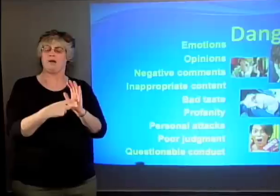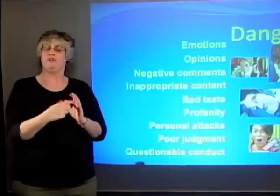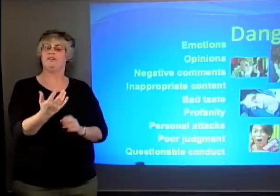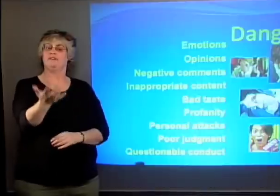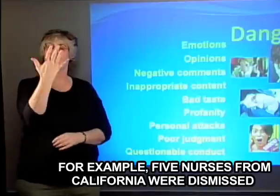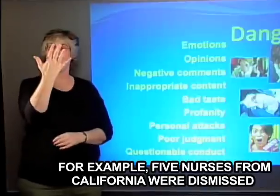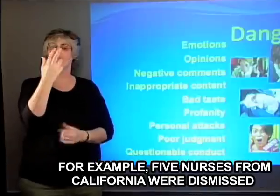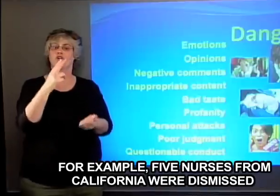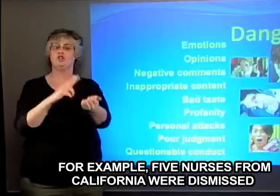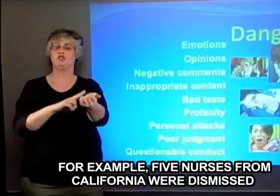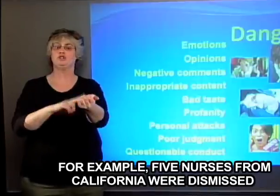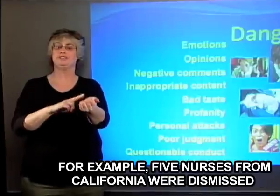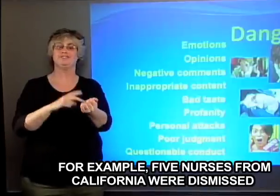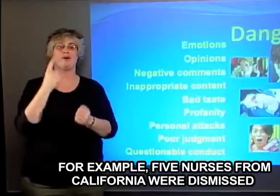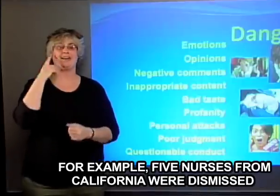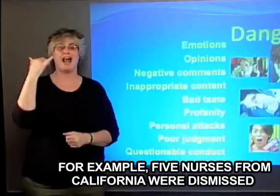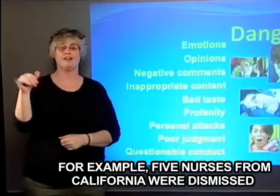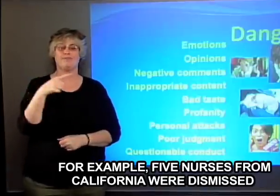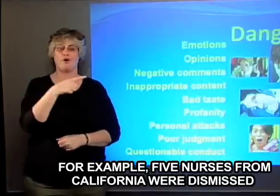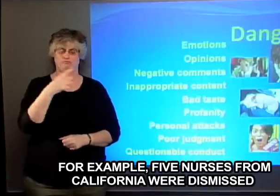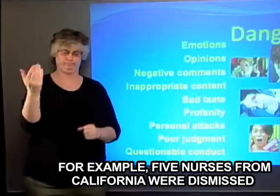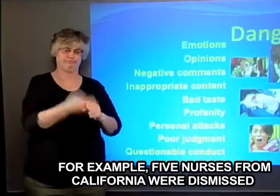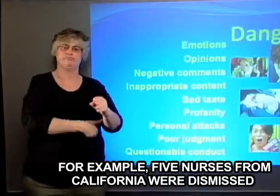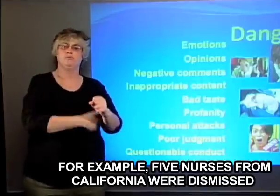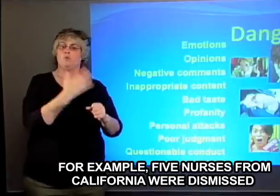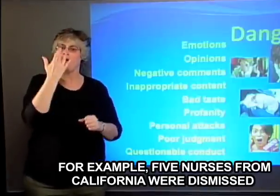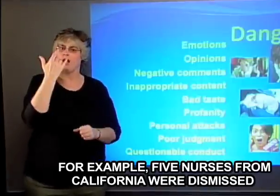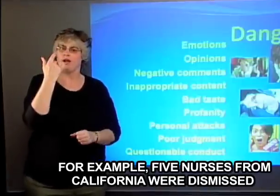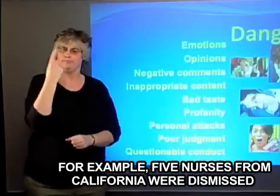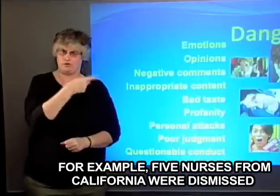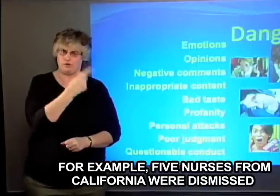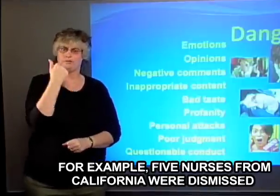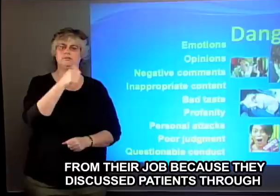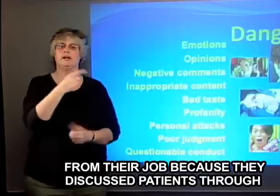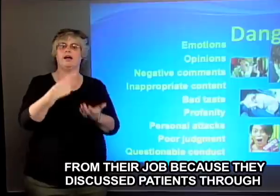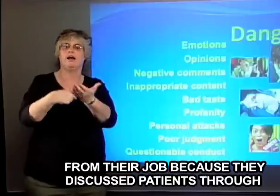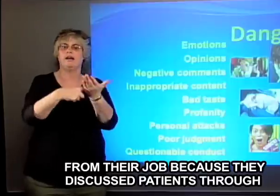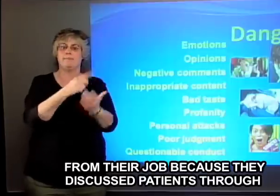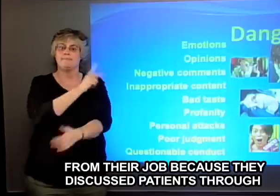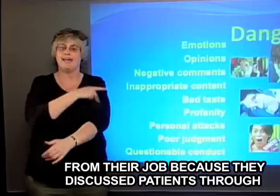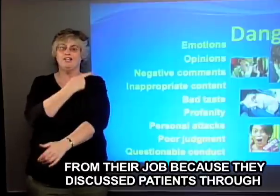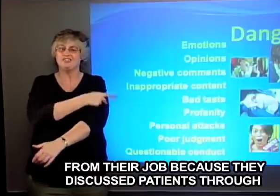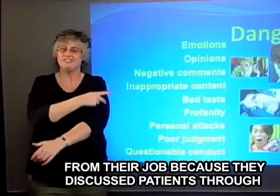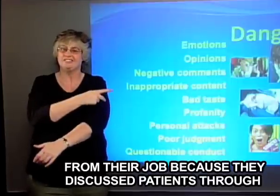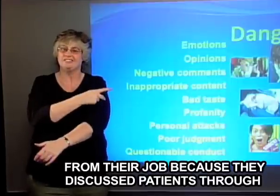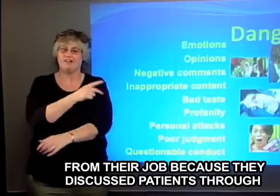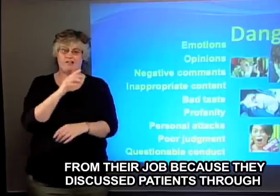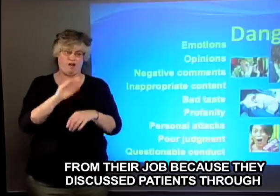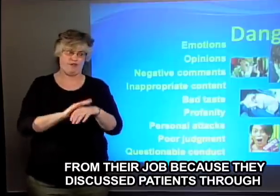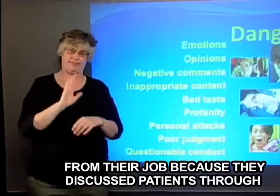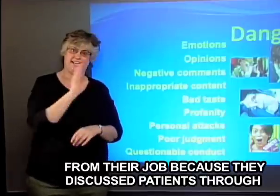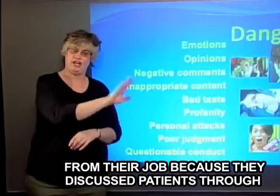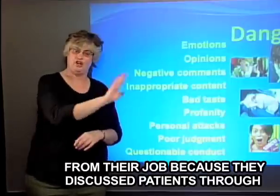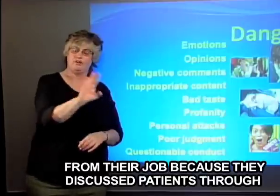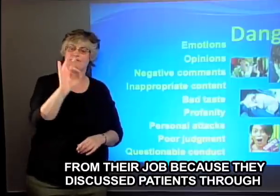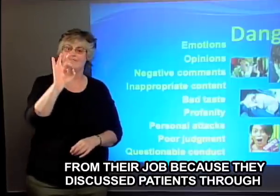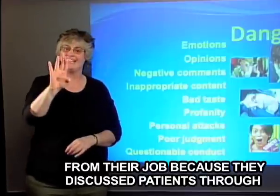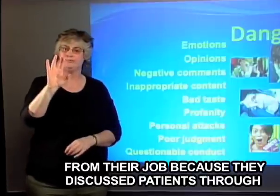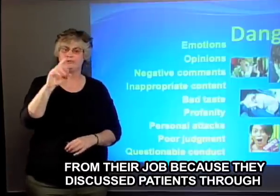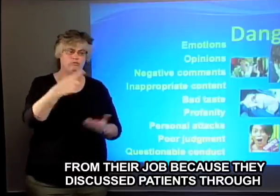For example, five nurses from California were dismissed from their job because they discussed patients through their